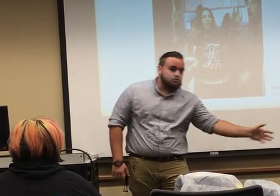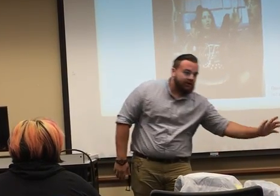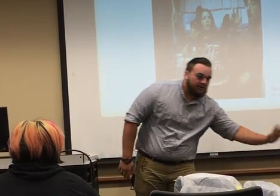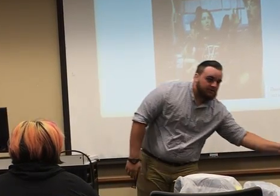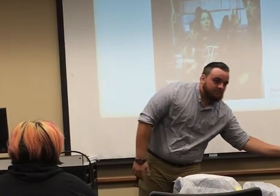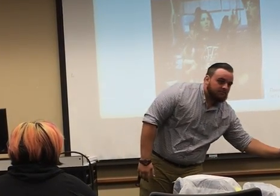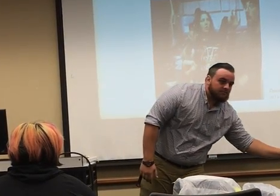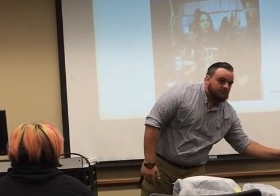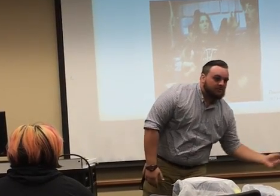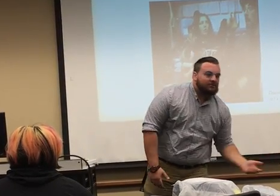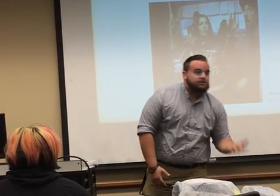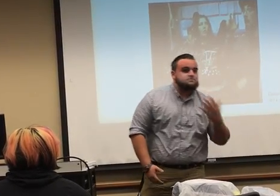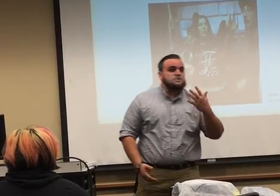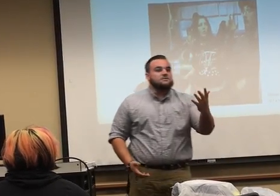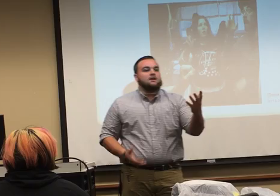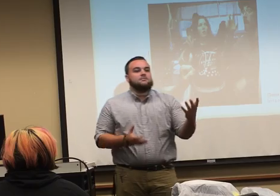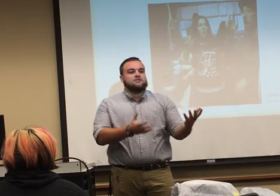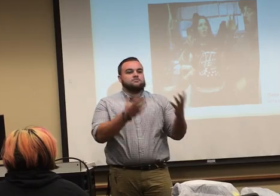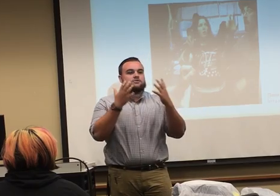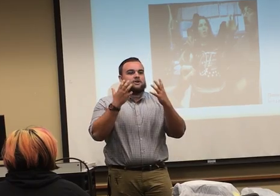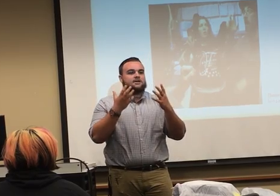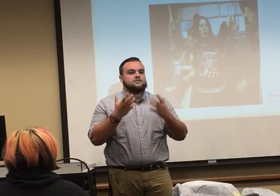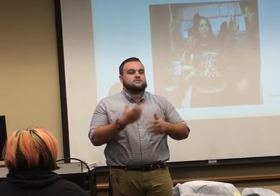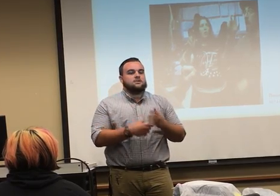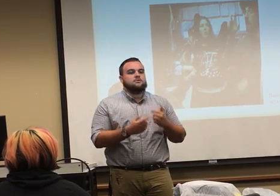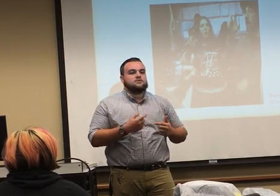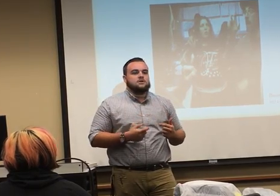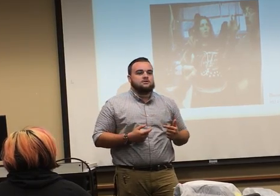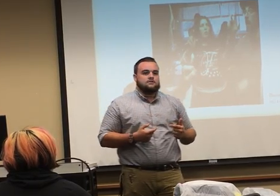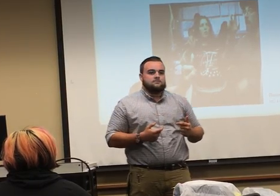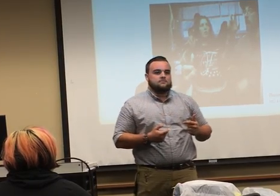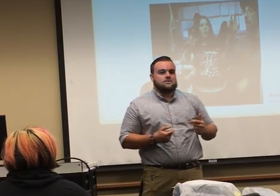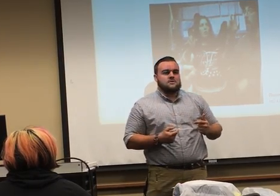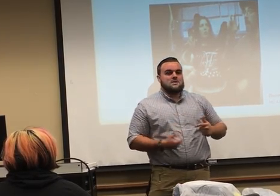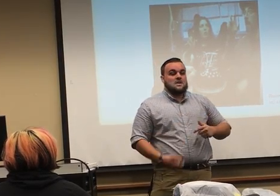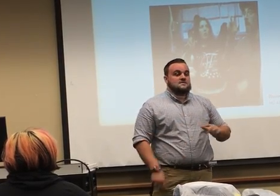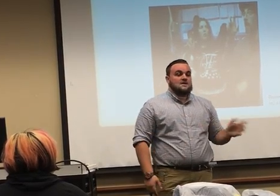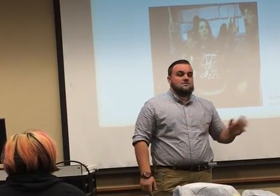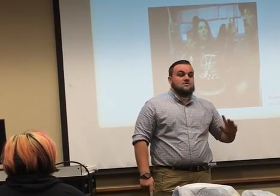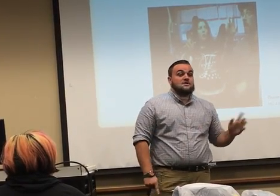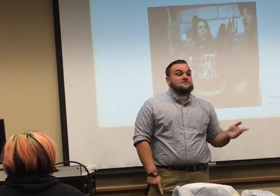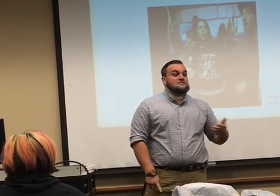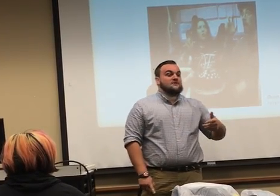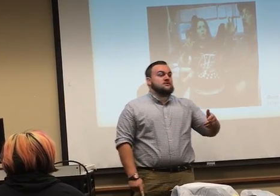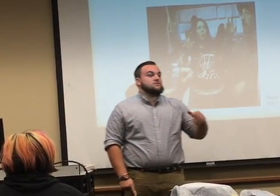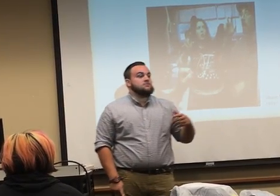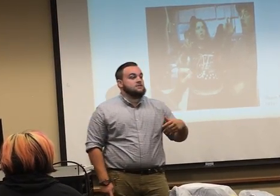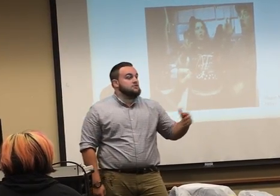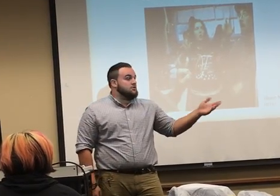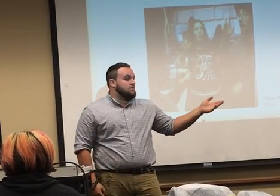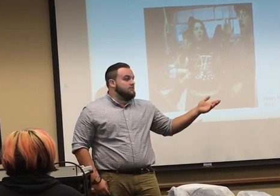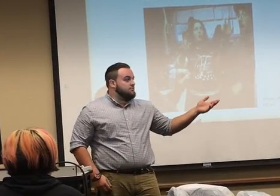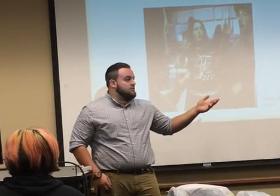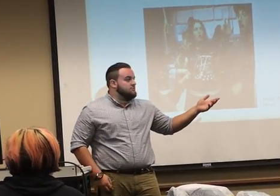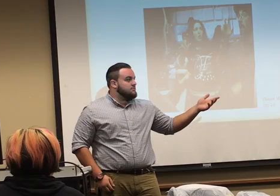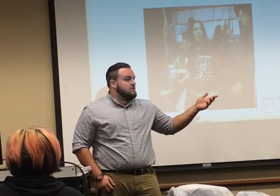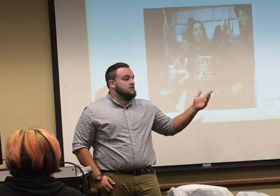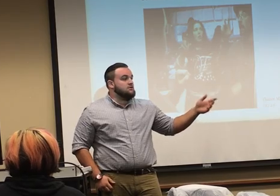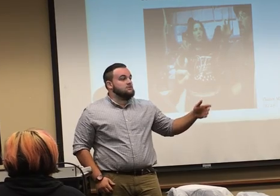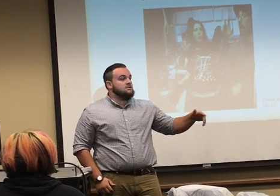just to wave at them, get their attention, make them bring their eyes to you so that you can talk to them. It's not rude. If someone's looking away from you and you need their